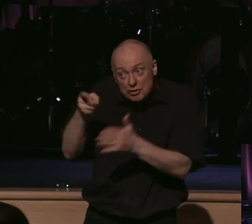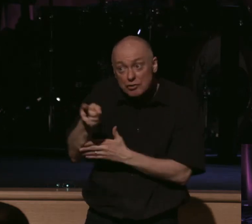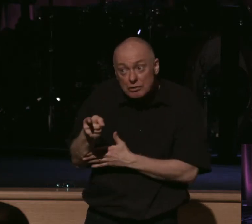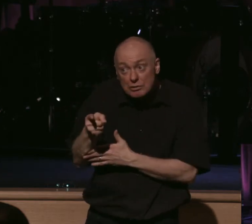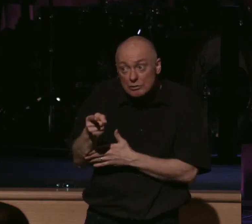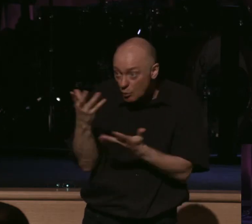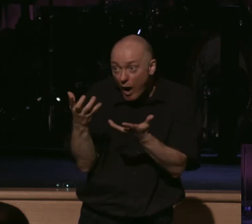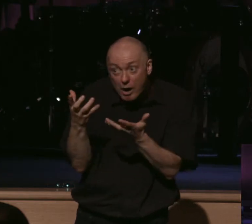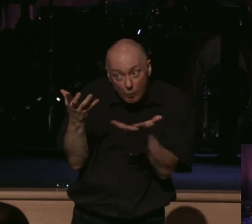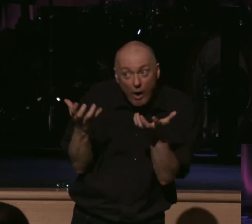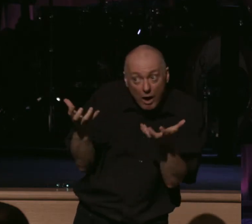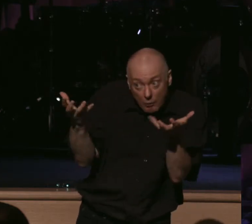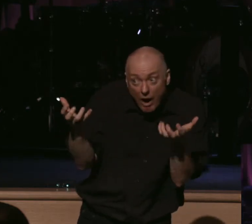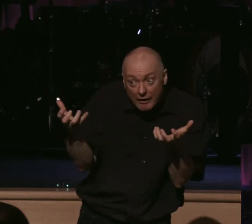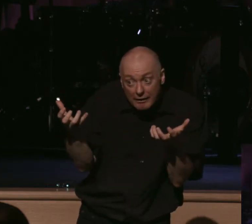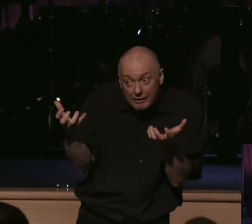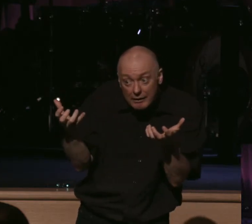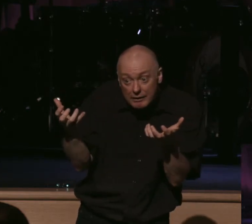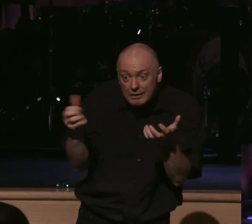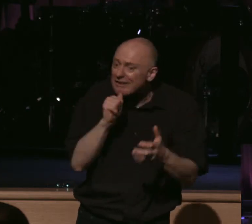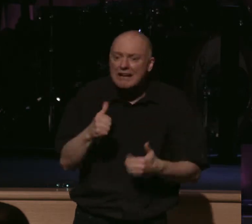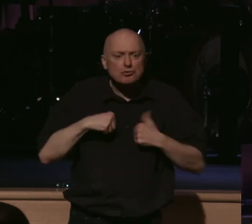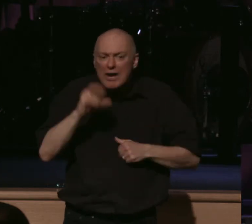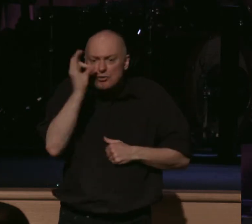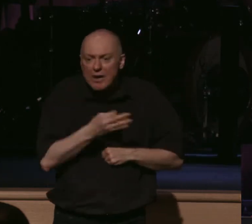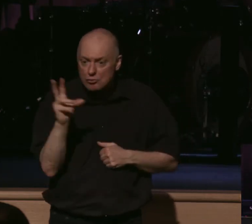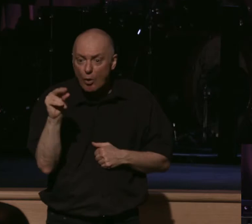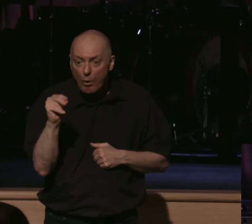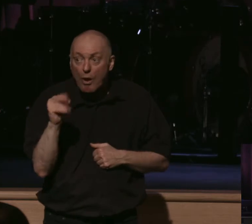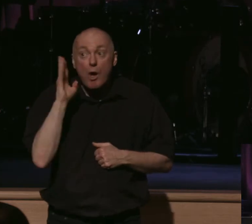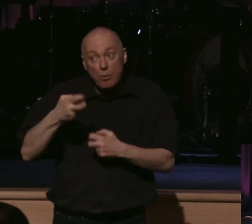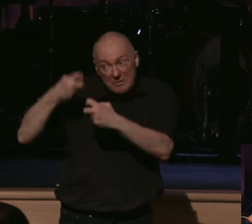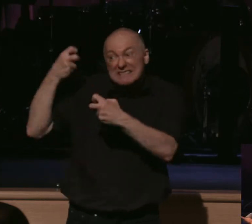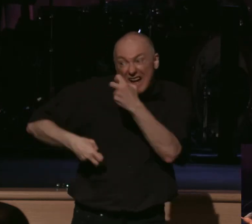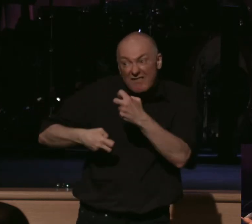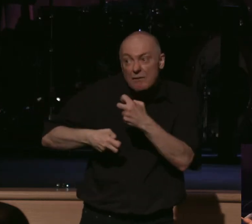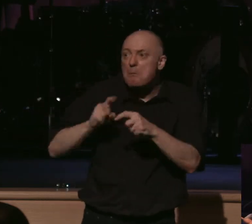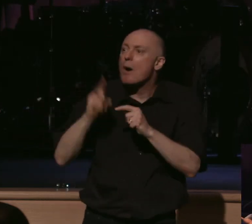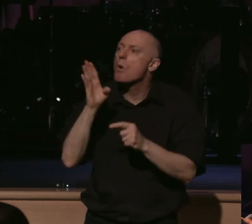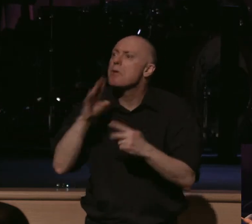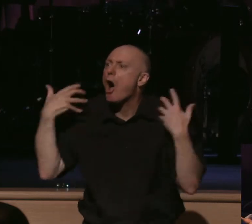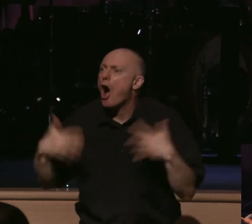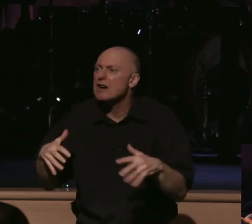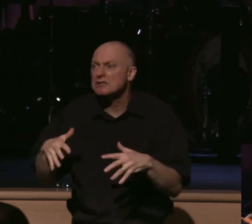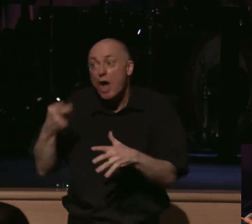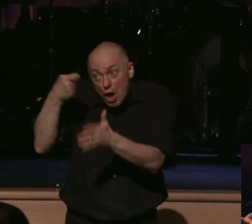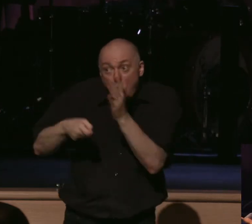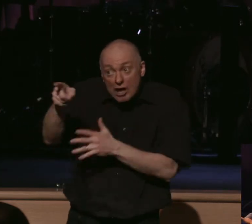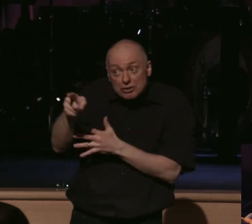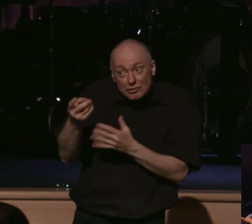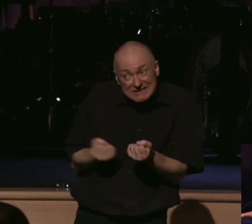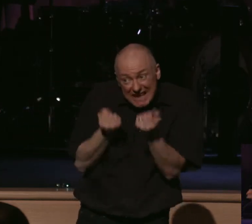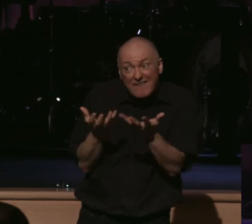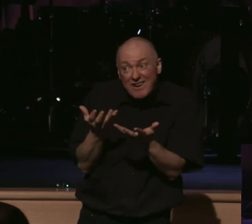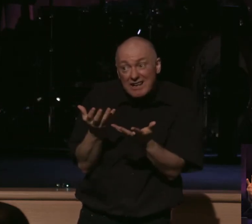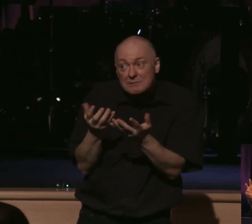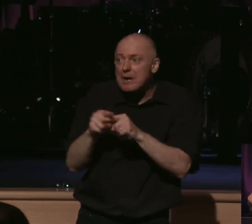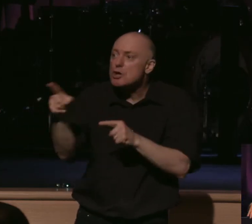You're going to do this? He's not trying to trick us. He's like, listen, it's to be tough. It's going to be awesome. It's going to come at a cost itself, but you get me, he